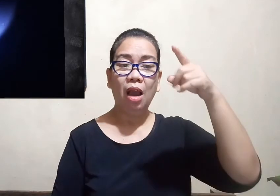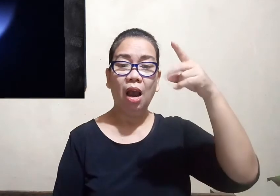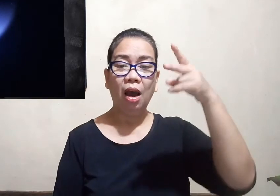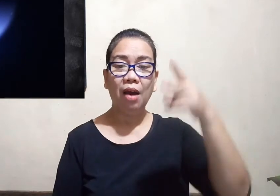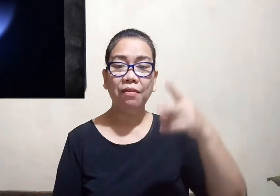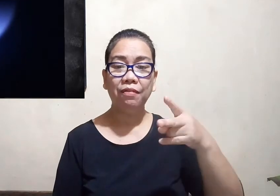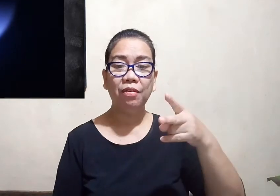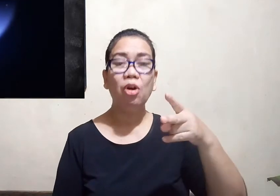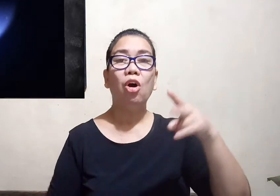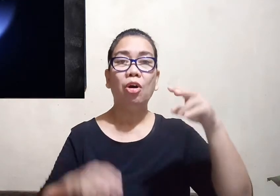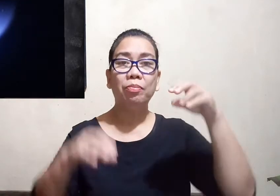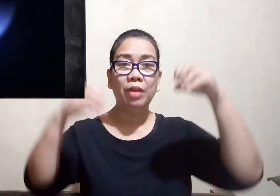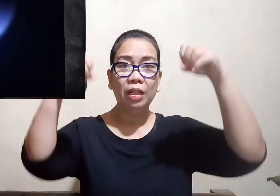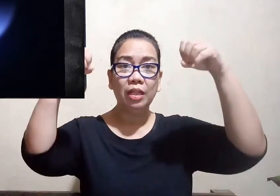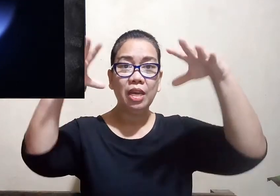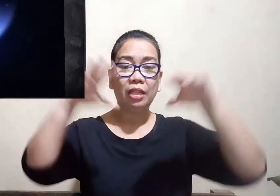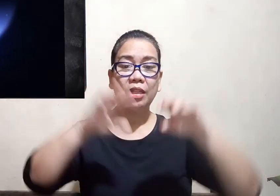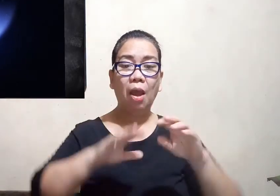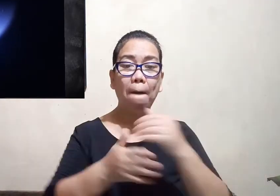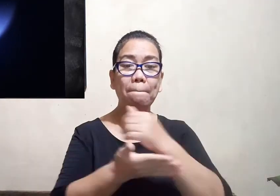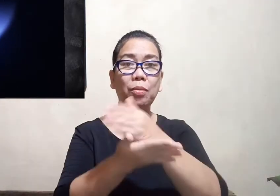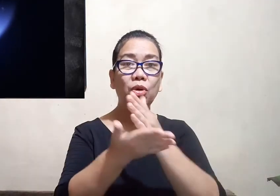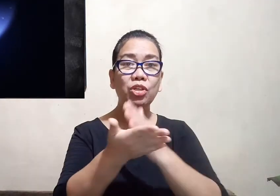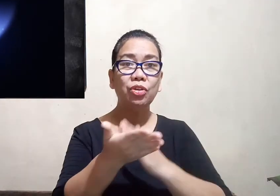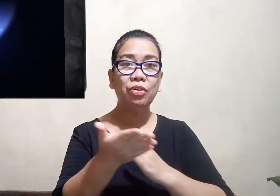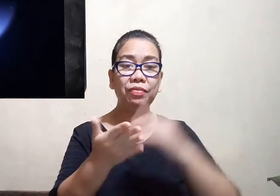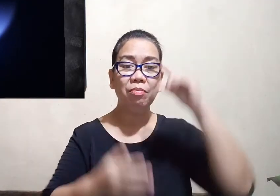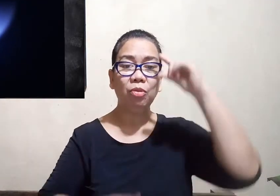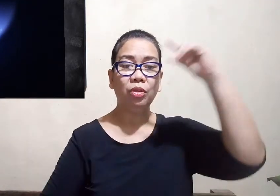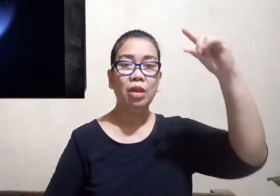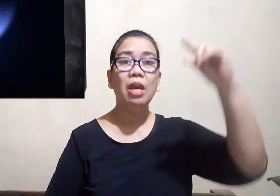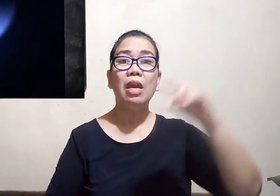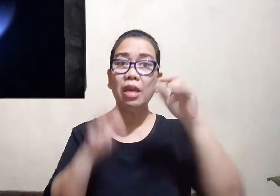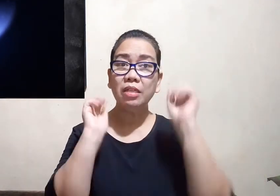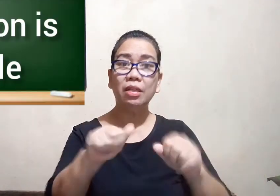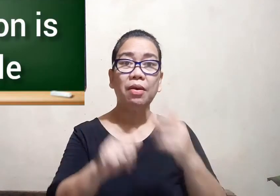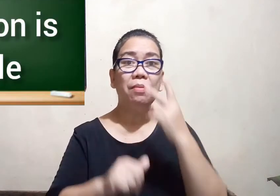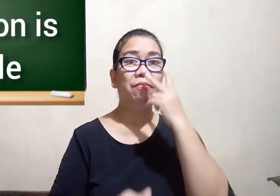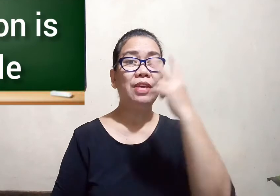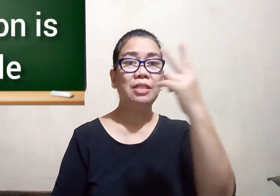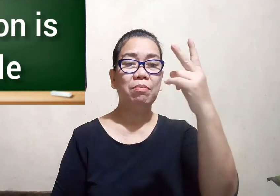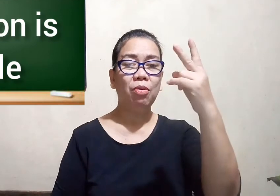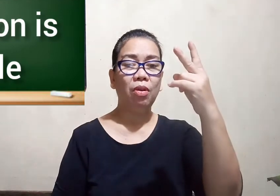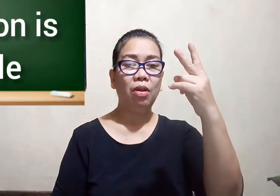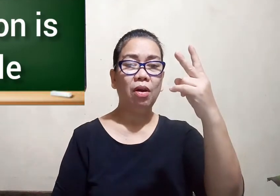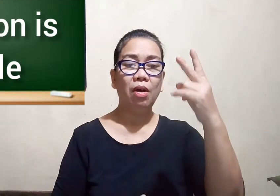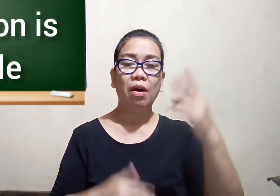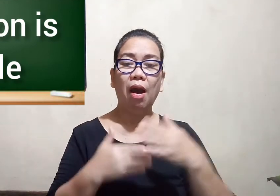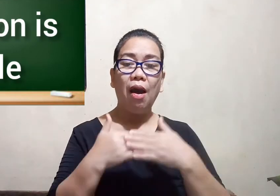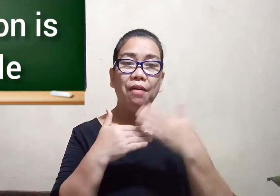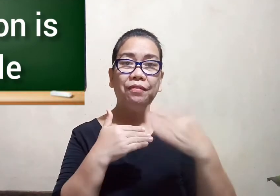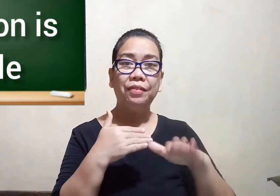half of the lit fourth portion of the moon is visible after